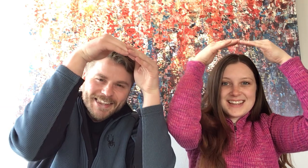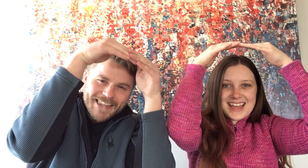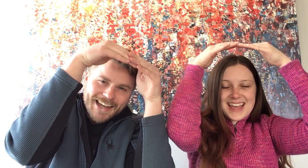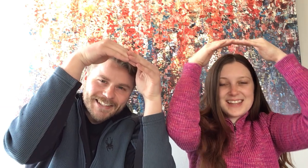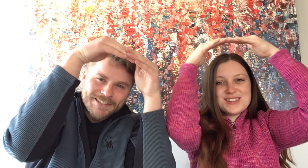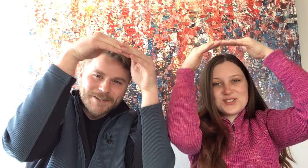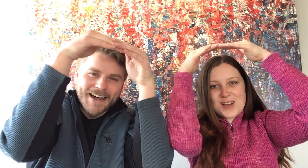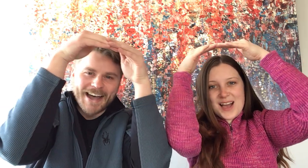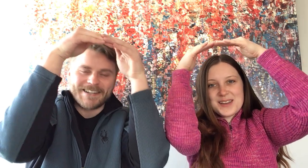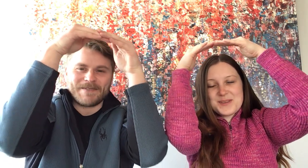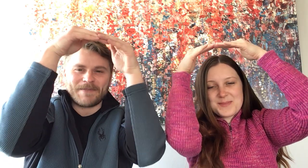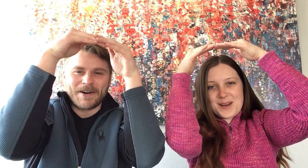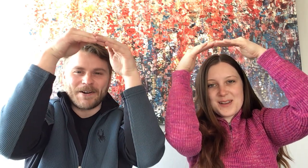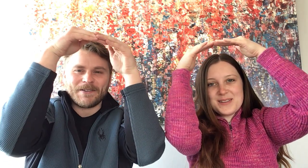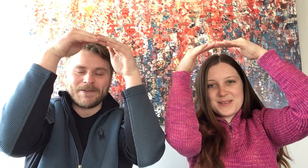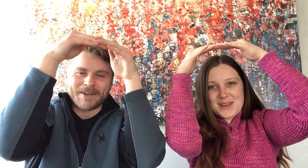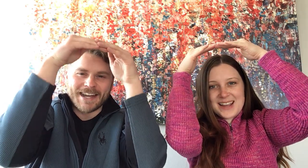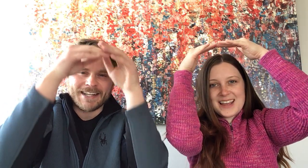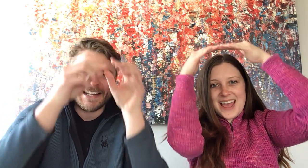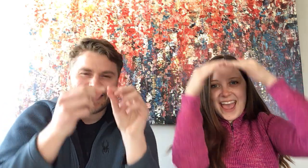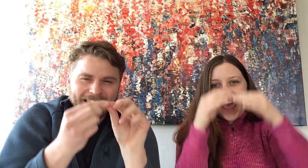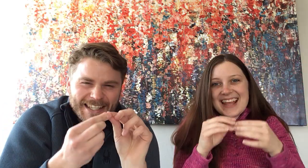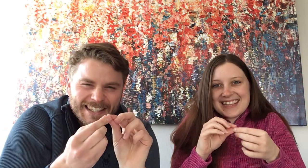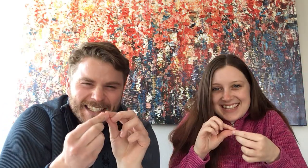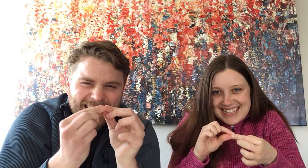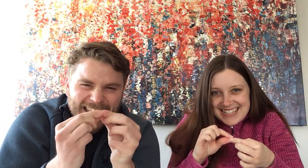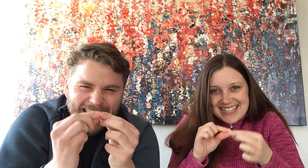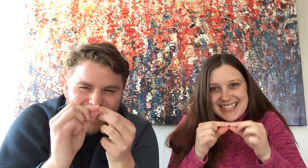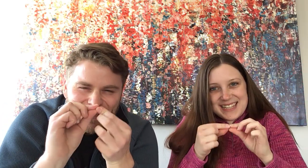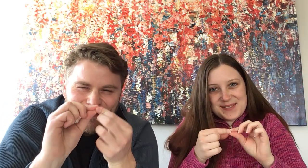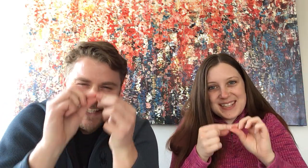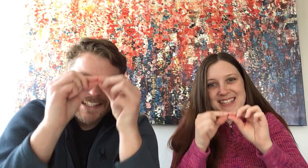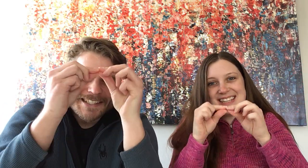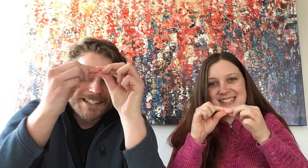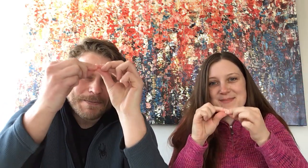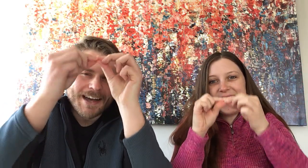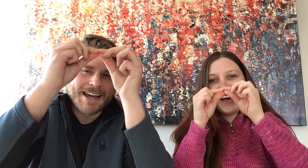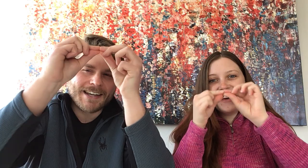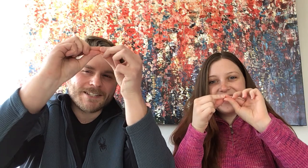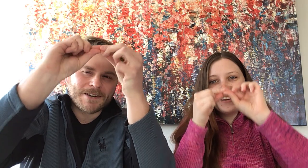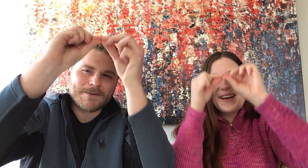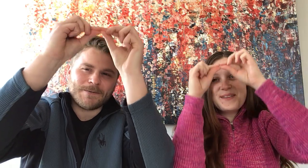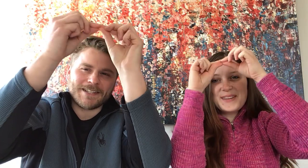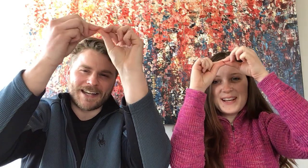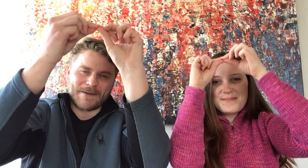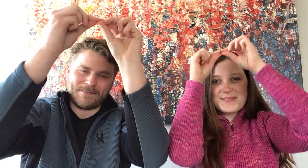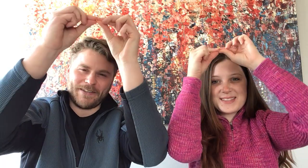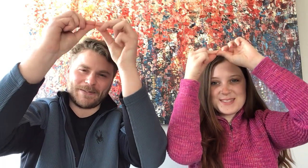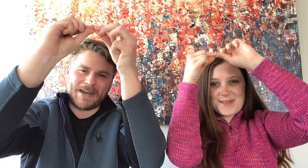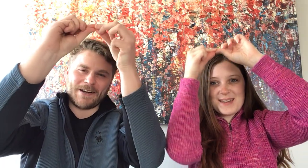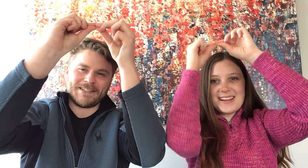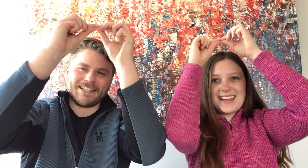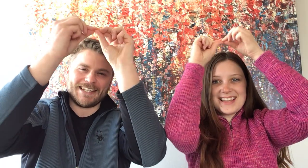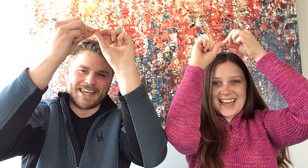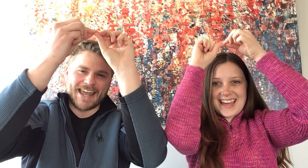that dried up all the rain. Then the Teeny Weeny Spider went up the spout again.